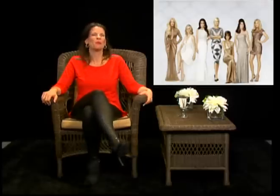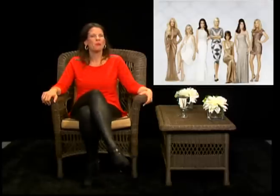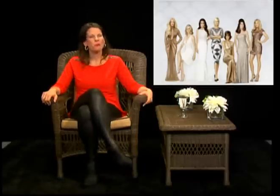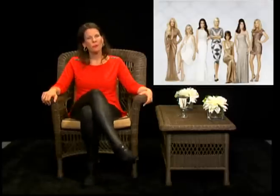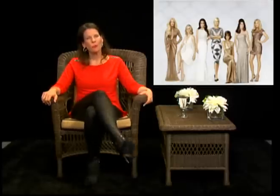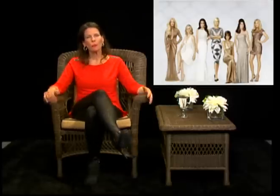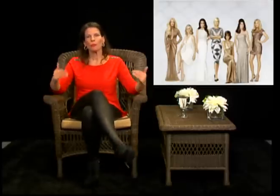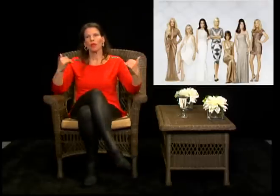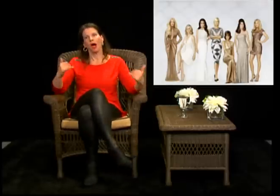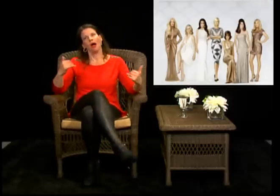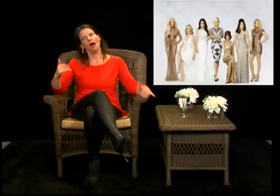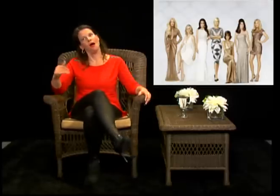really look up to her.